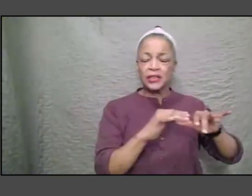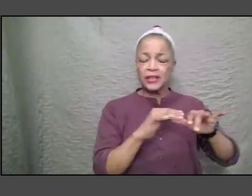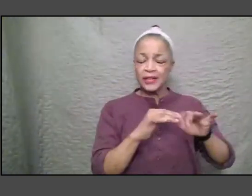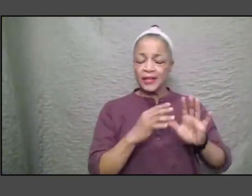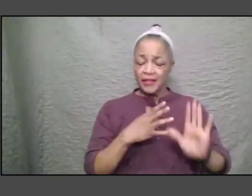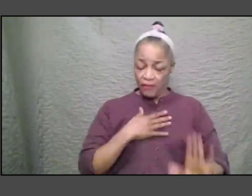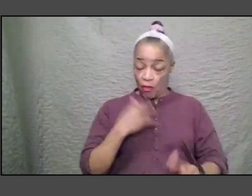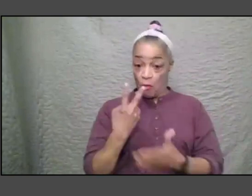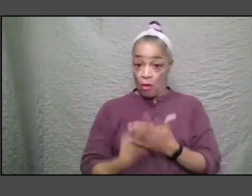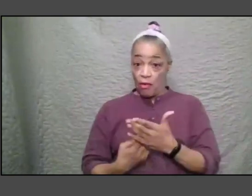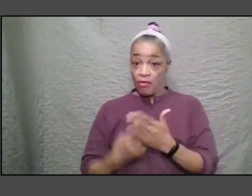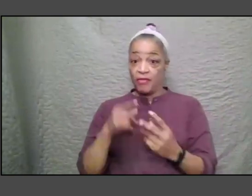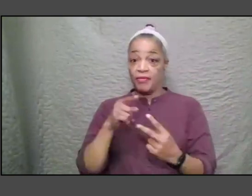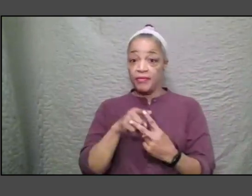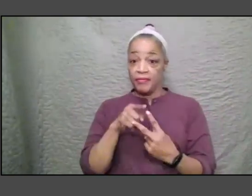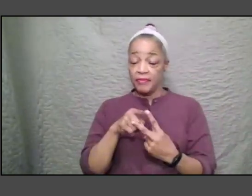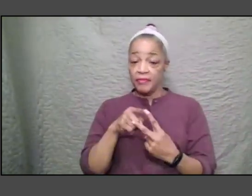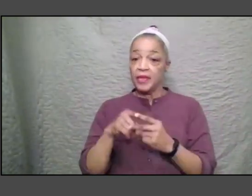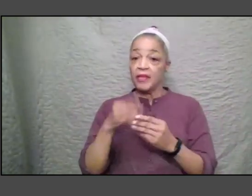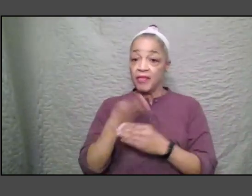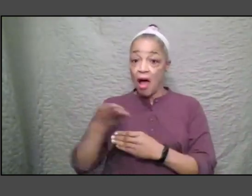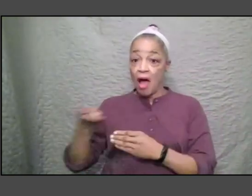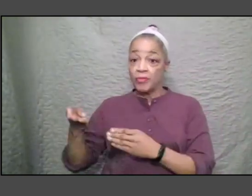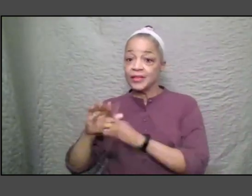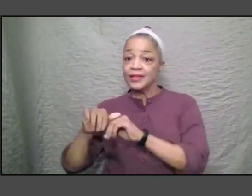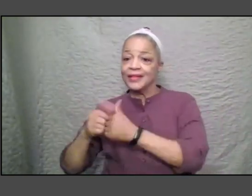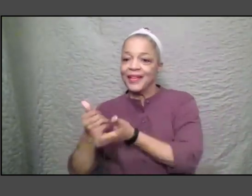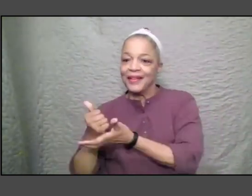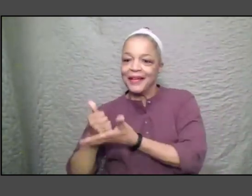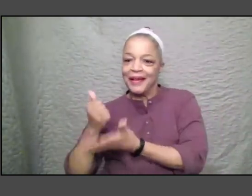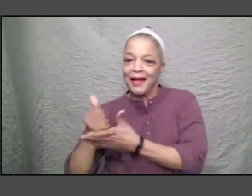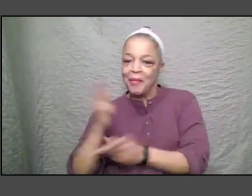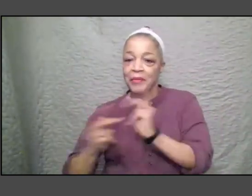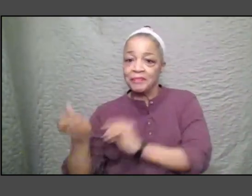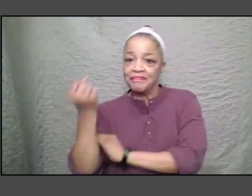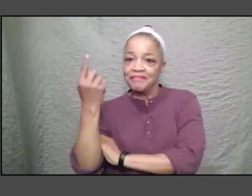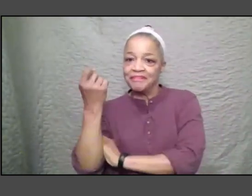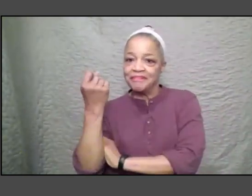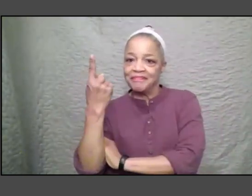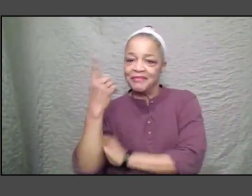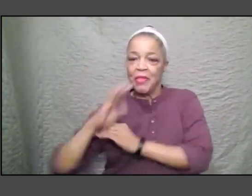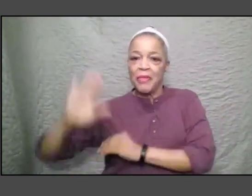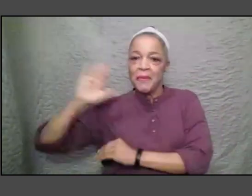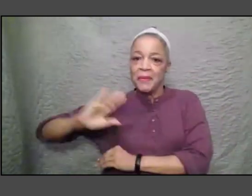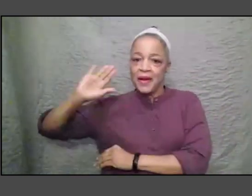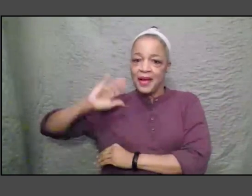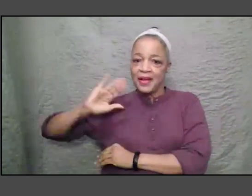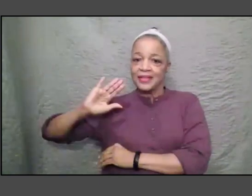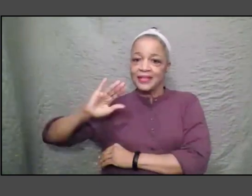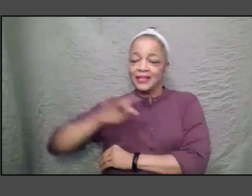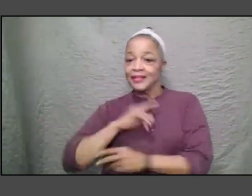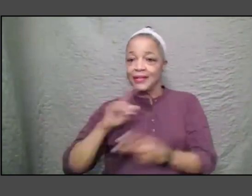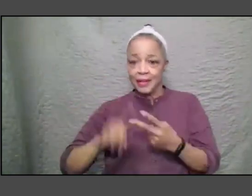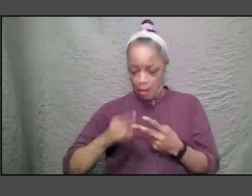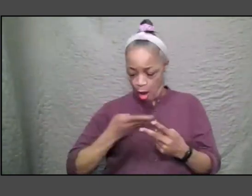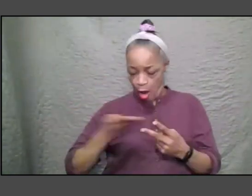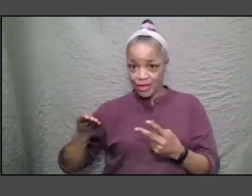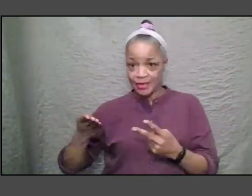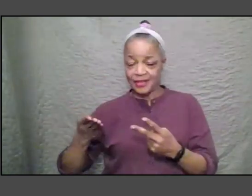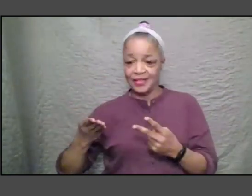do objects help people understand the past but also how do those objects then really lead us